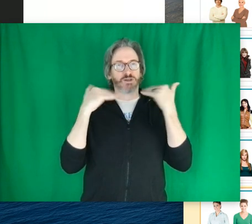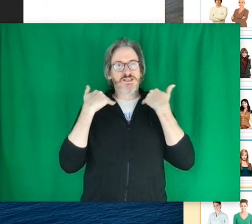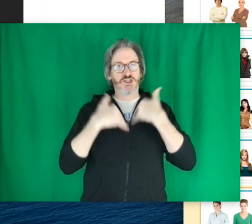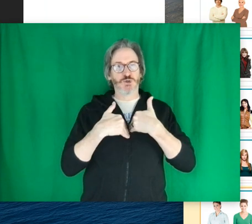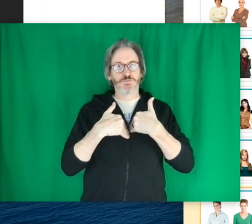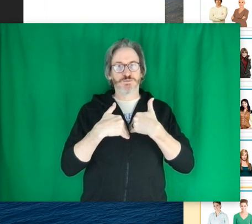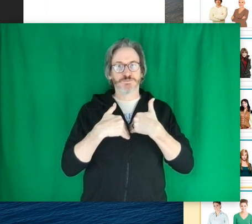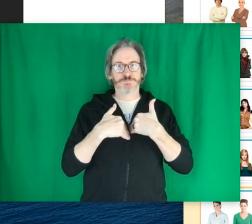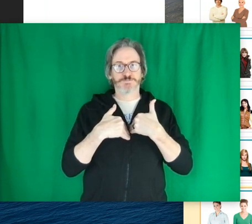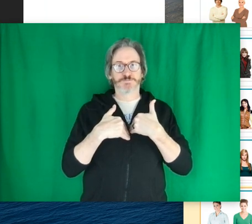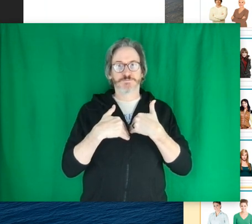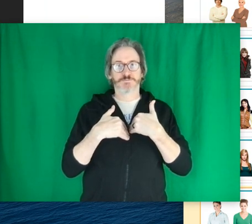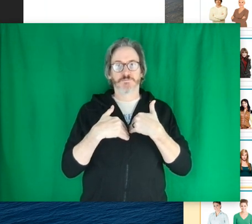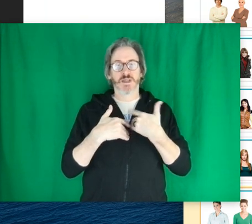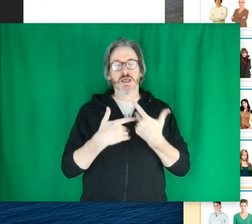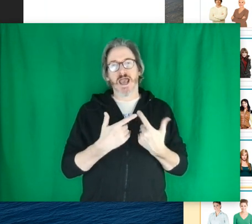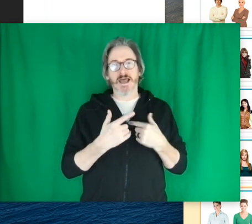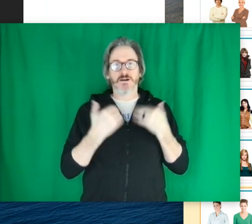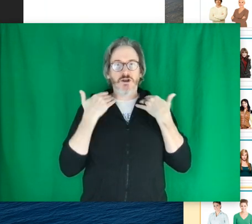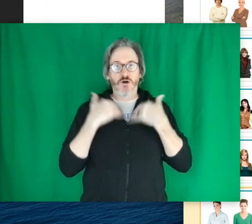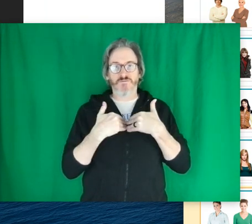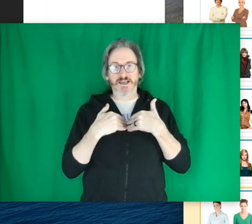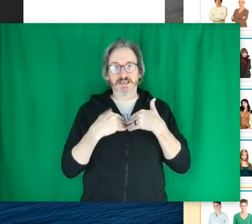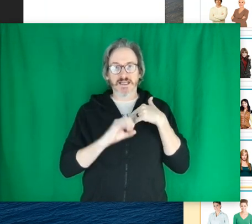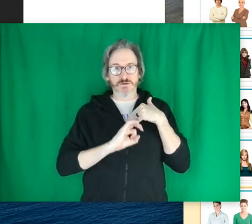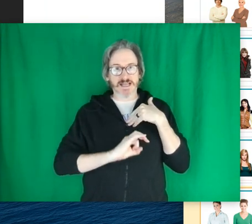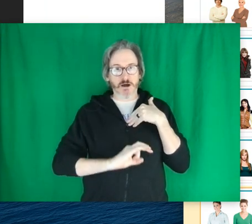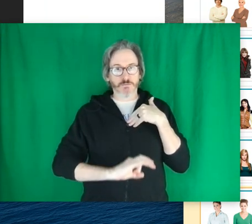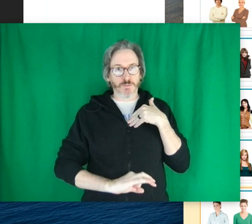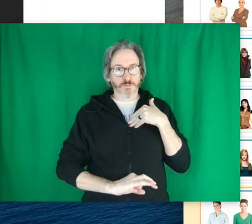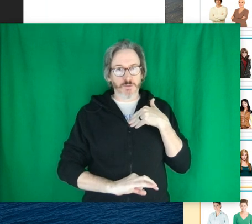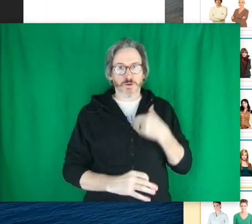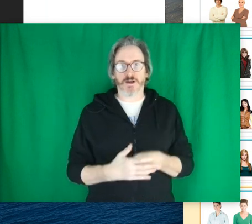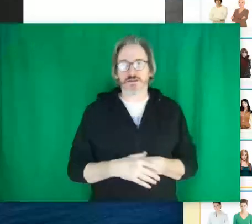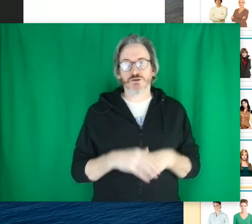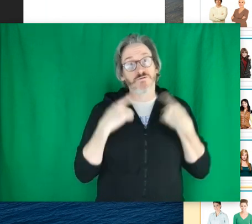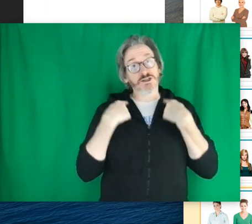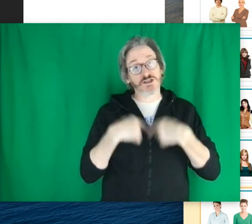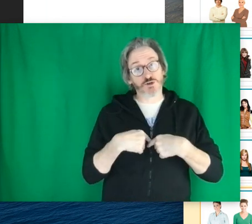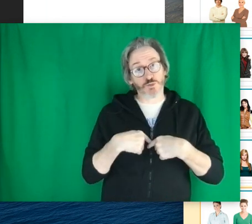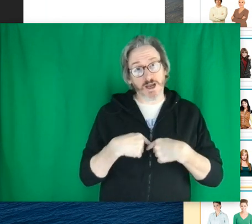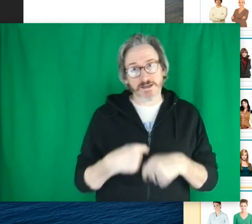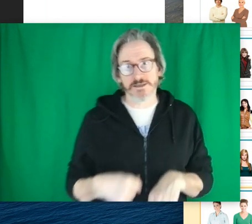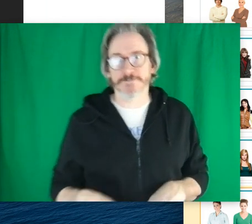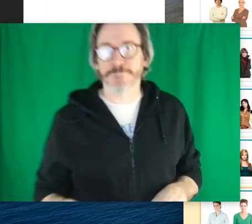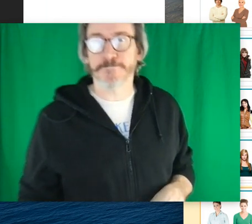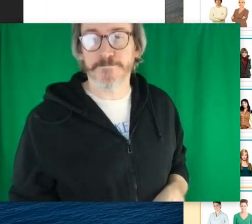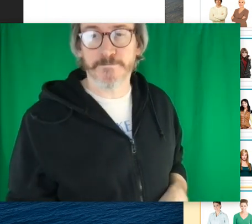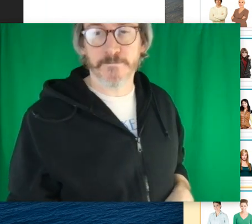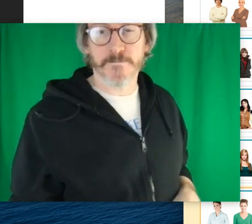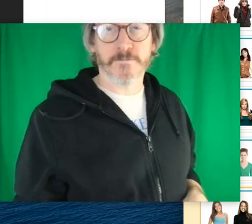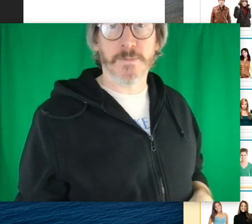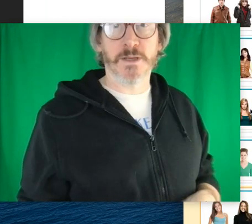You can do this too. And you know, if it continues down, boom, boom, boom, buttons, or if it just ends.